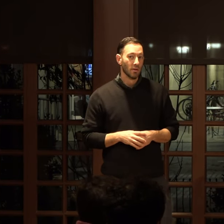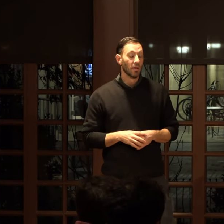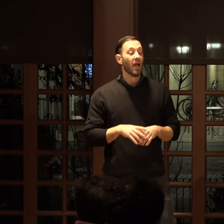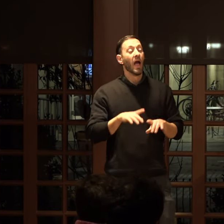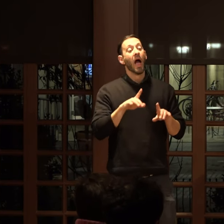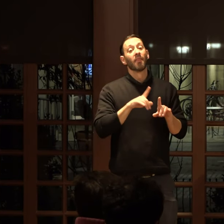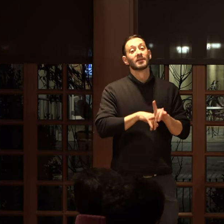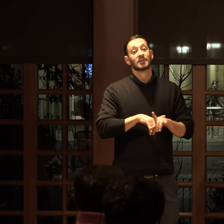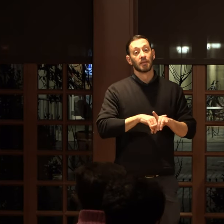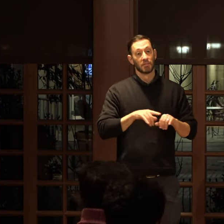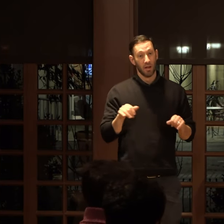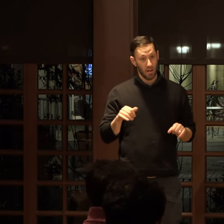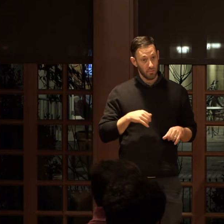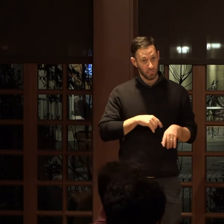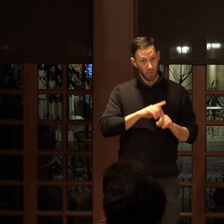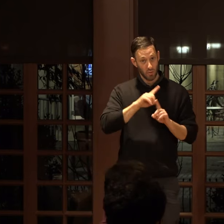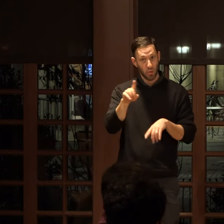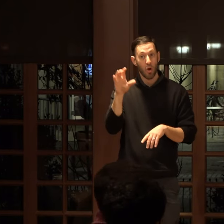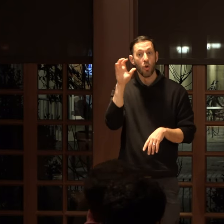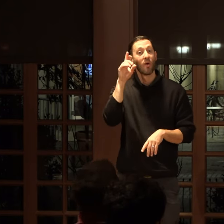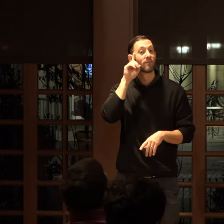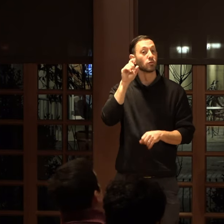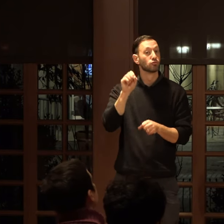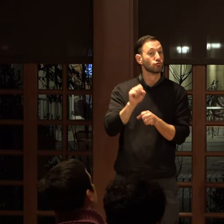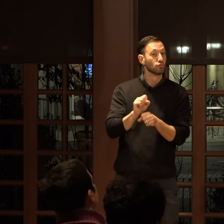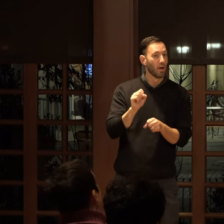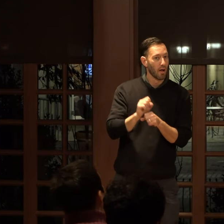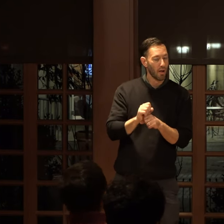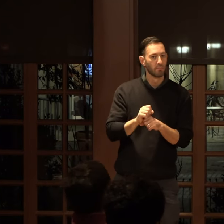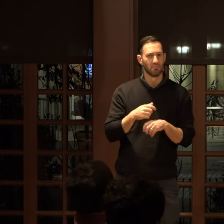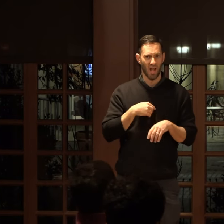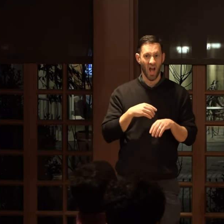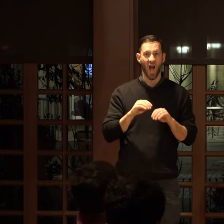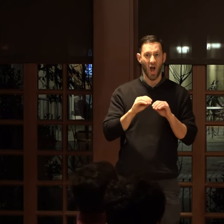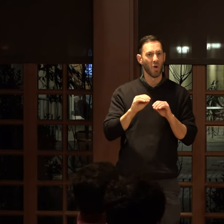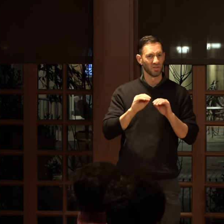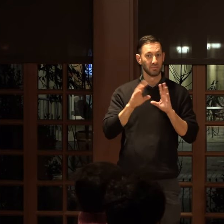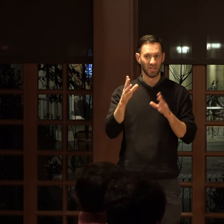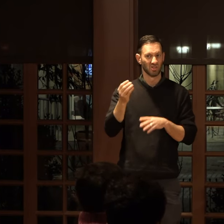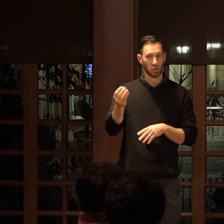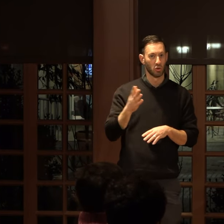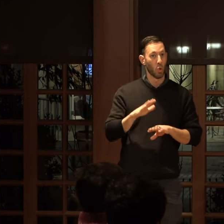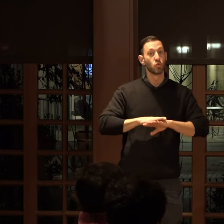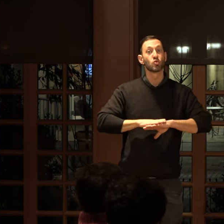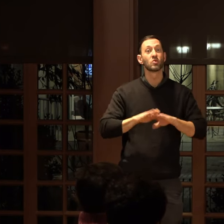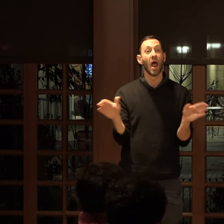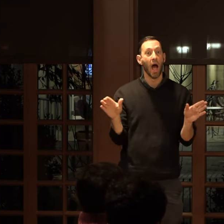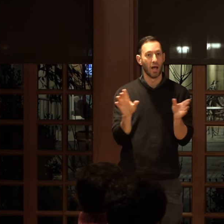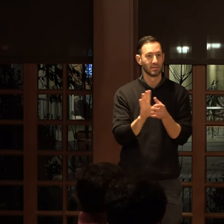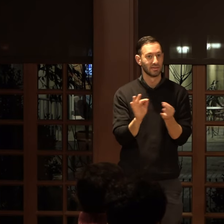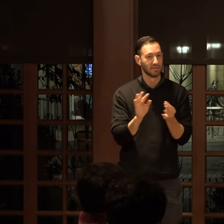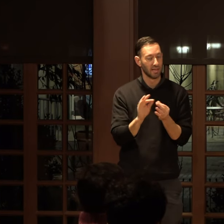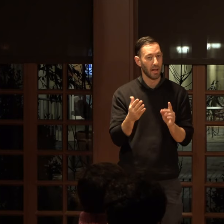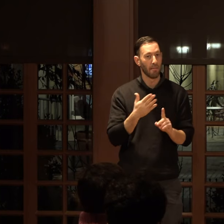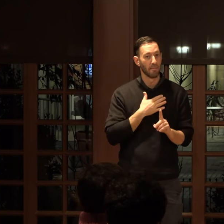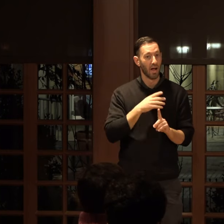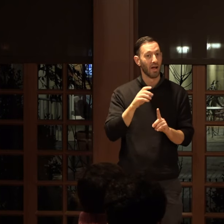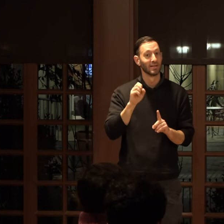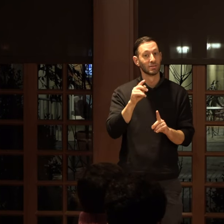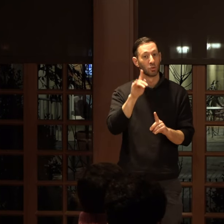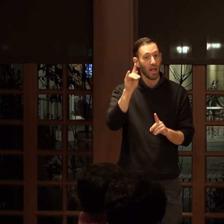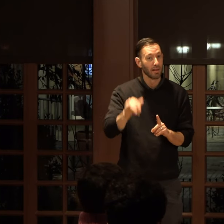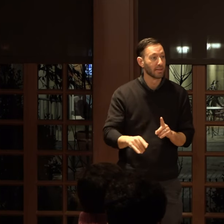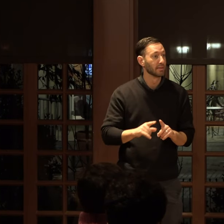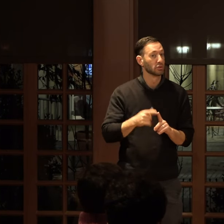at the same time that when I went on the job market, for example, I was explicitly told to not state, um, my sexuality,